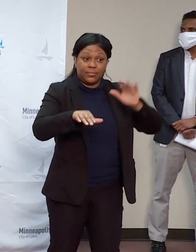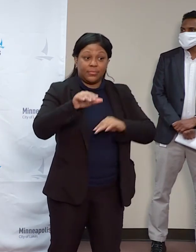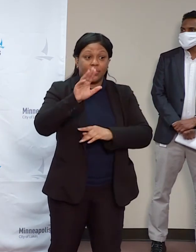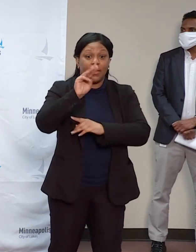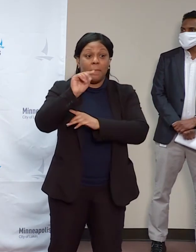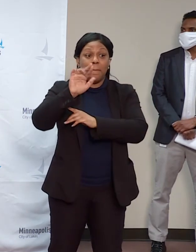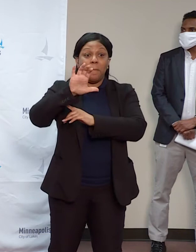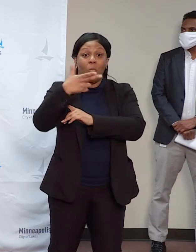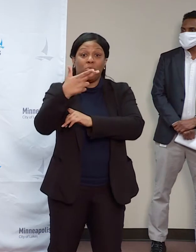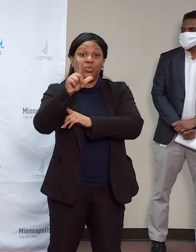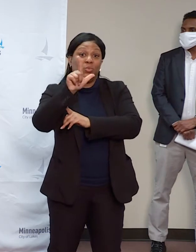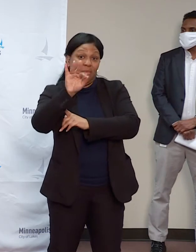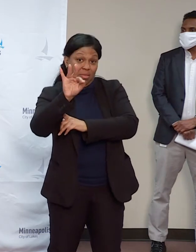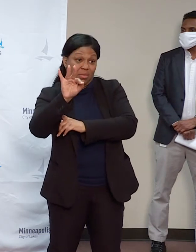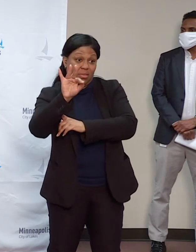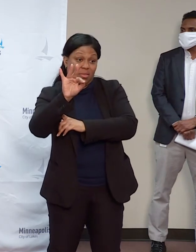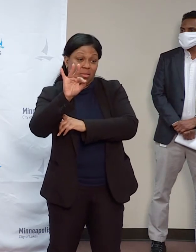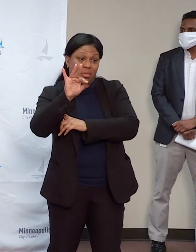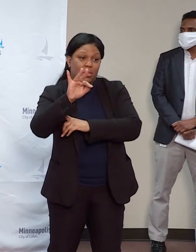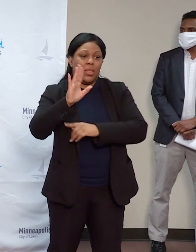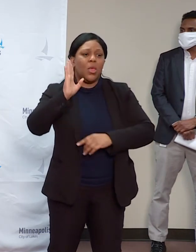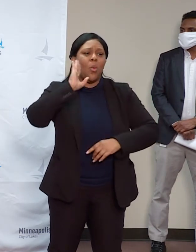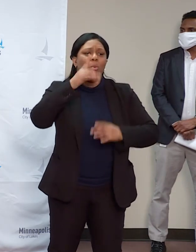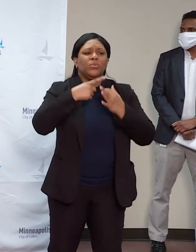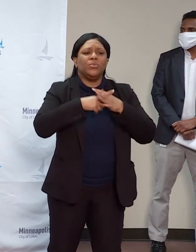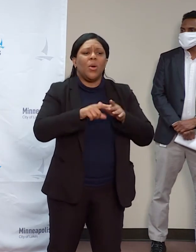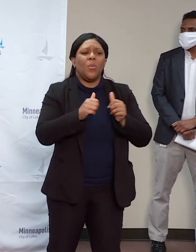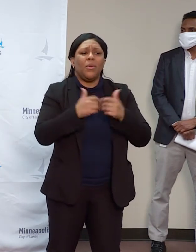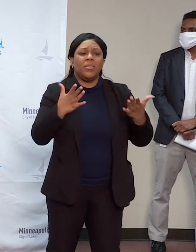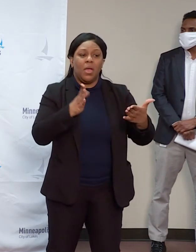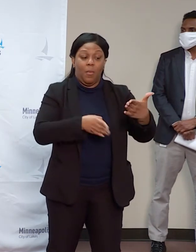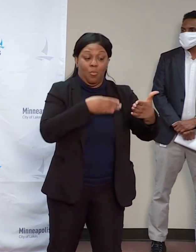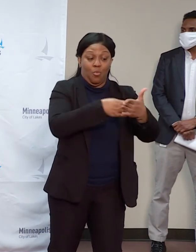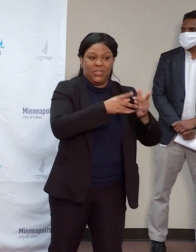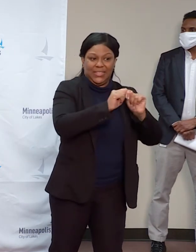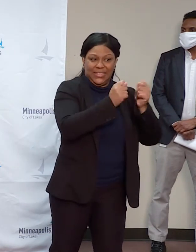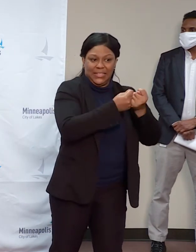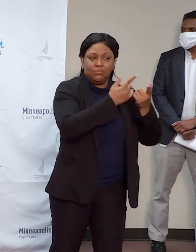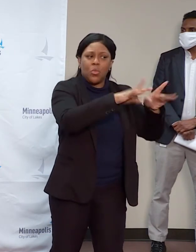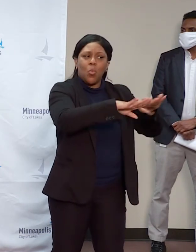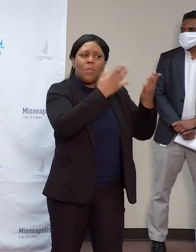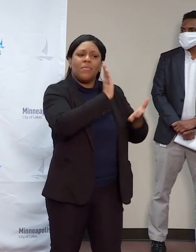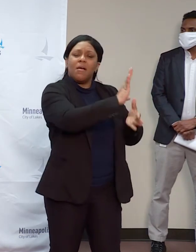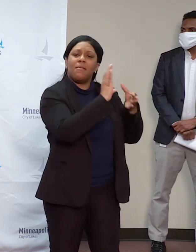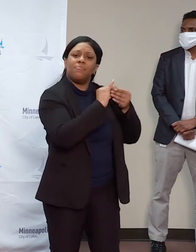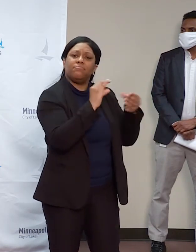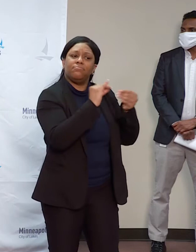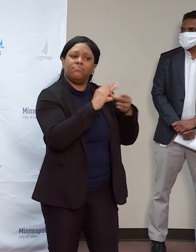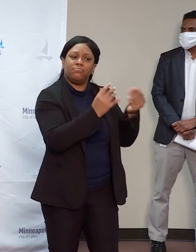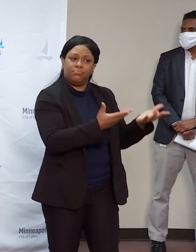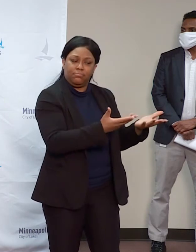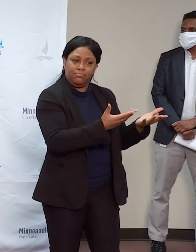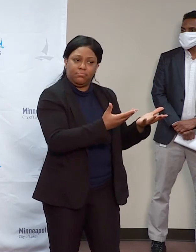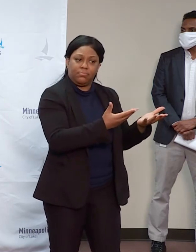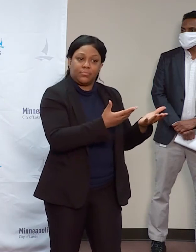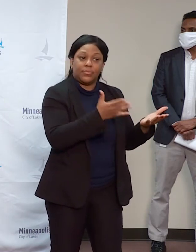State, uh, starting with the prosecution team and following opening statements, the prosecution will call their witnesses.